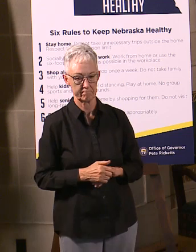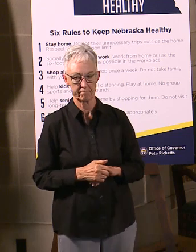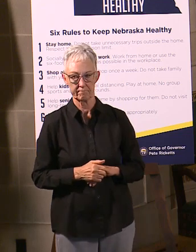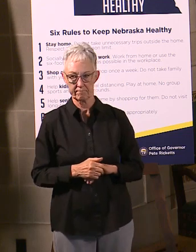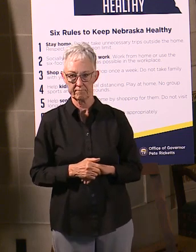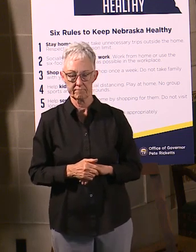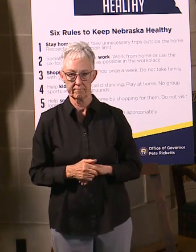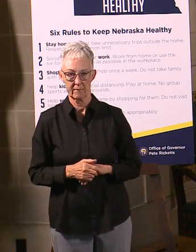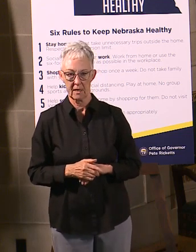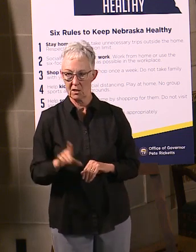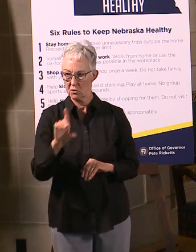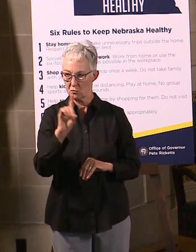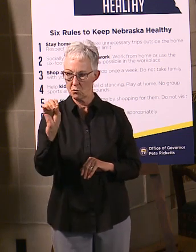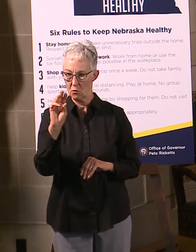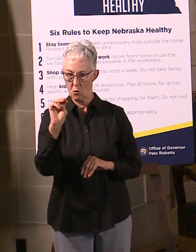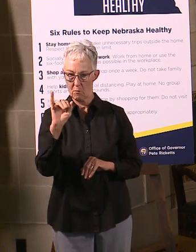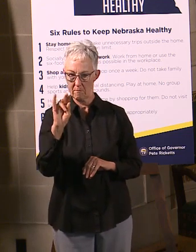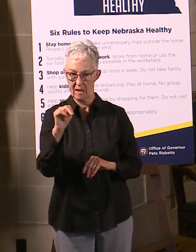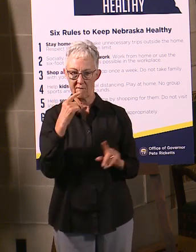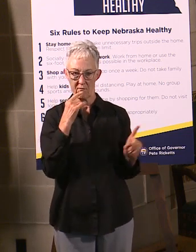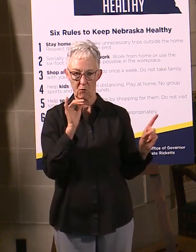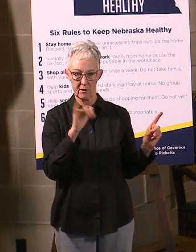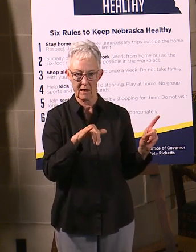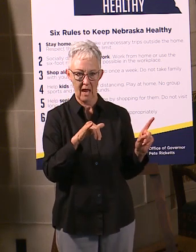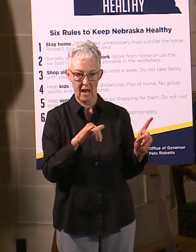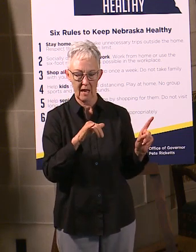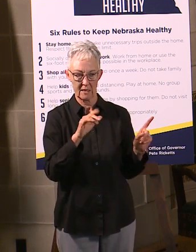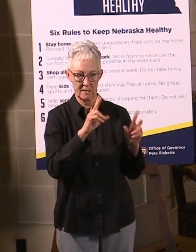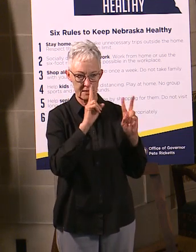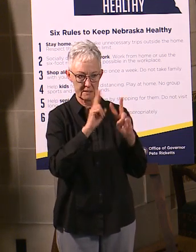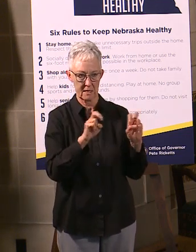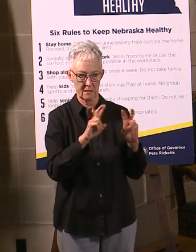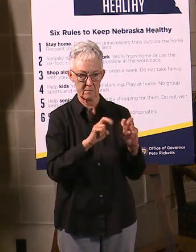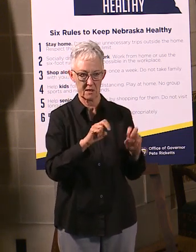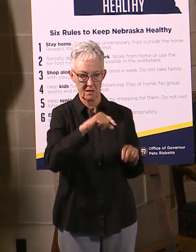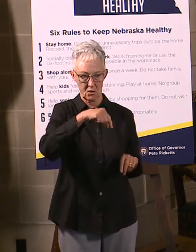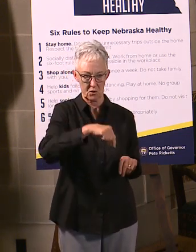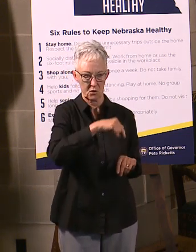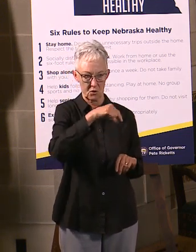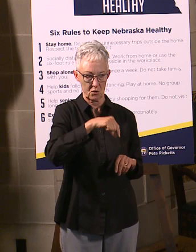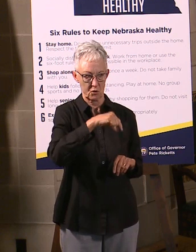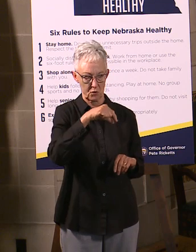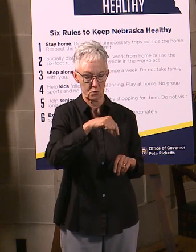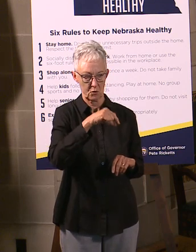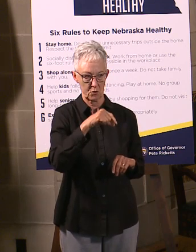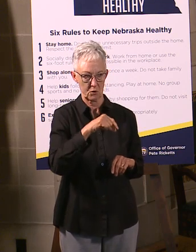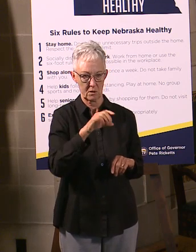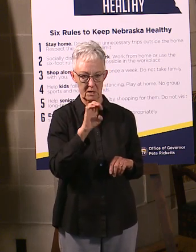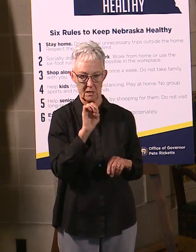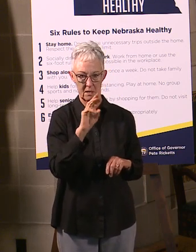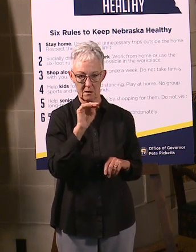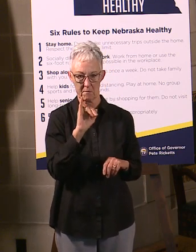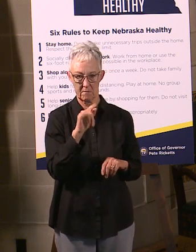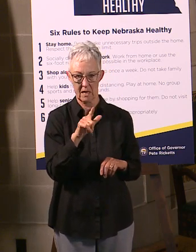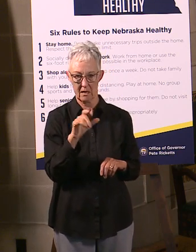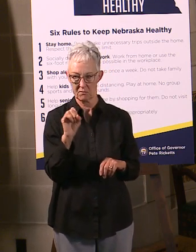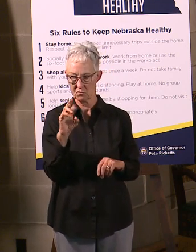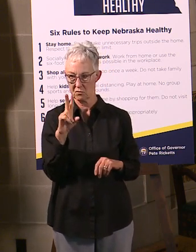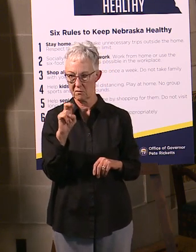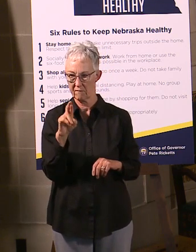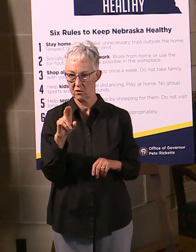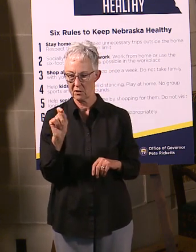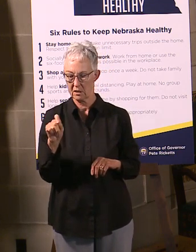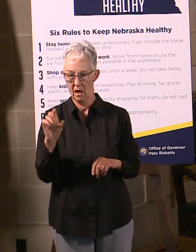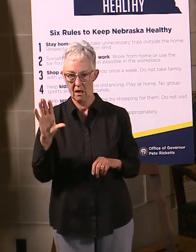The domain for the assessments is qemailserver.com. Q is in the letter Q, emailserver.com.